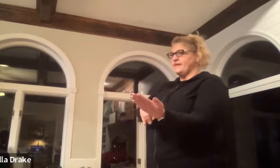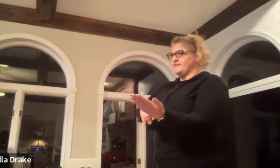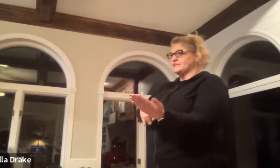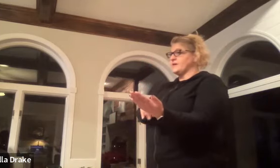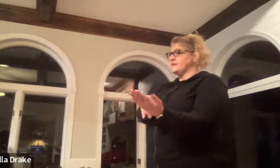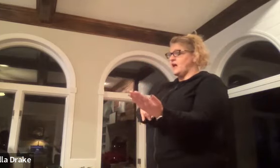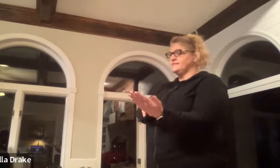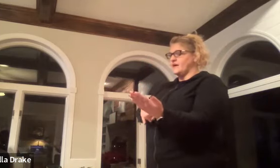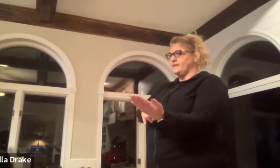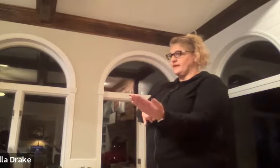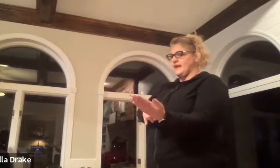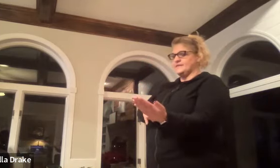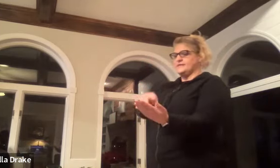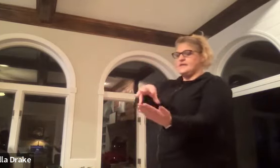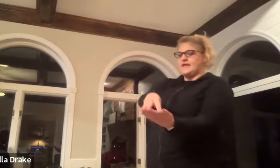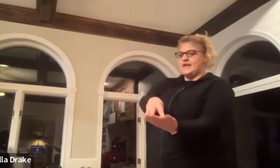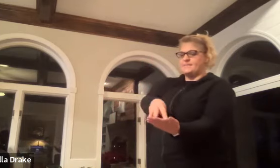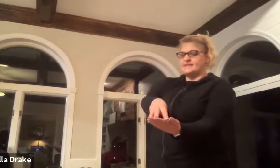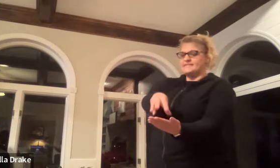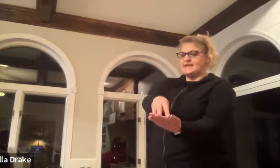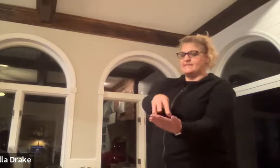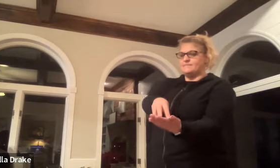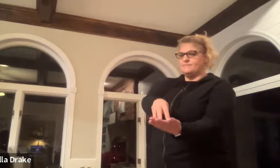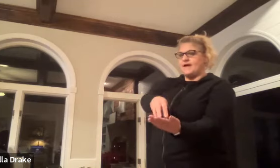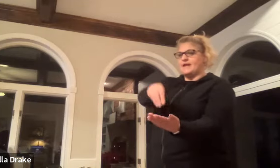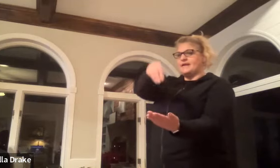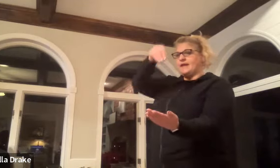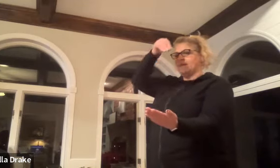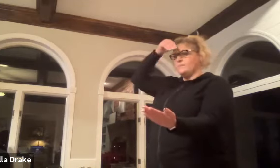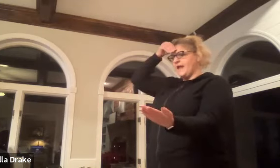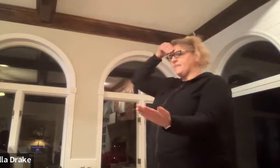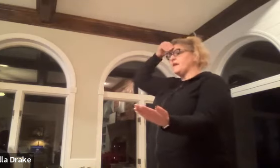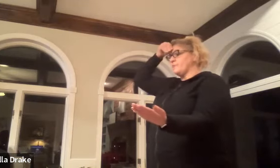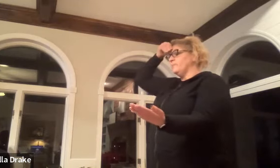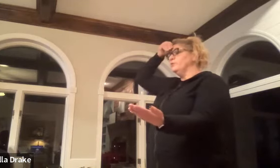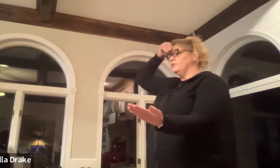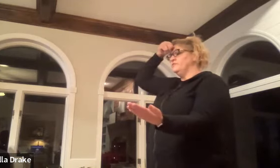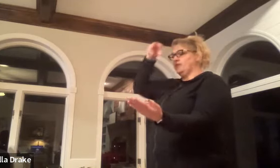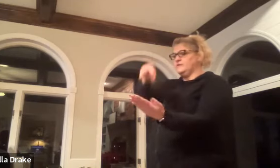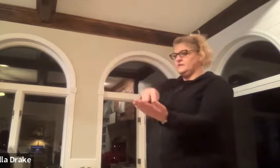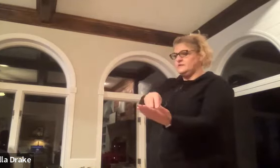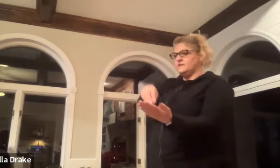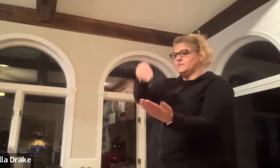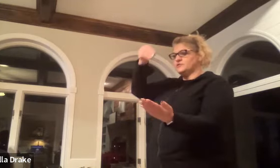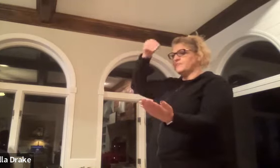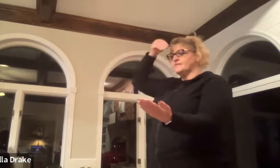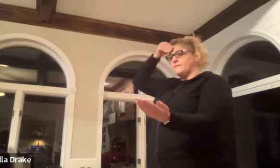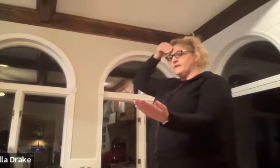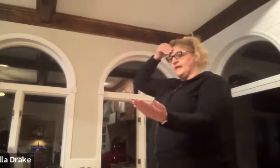left hand it's my non-dominant hand and i'm going to take my hand that i'm going to move which is my dominant